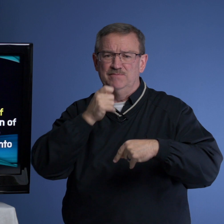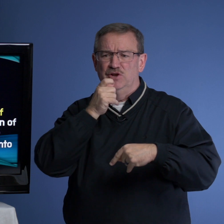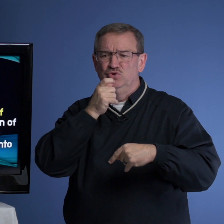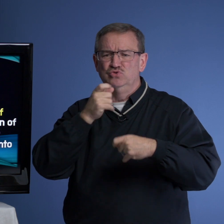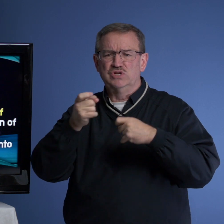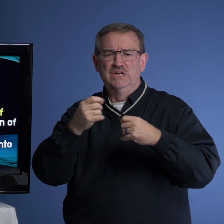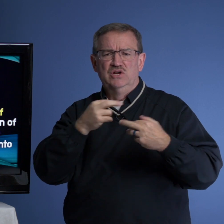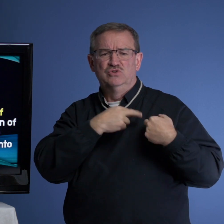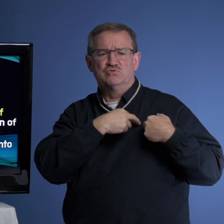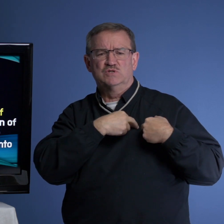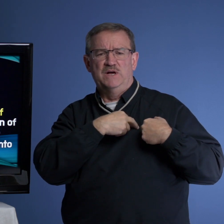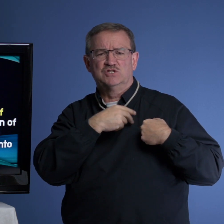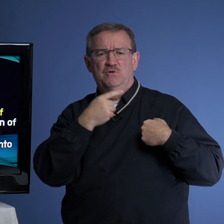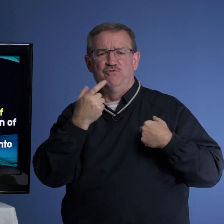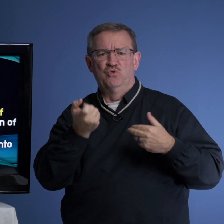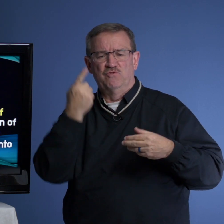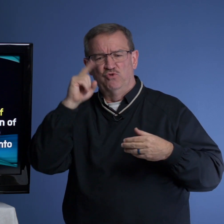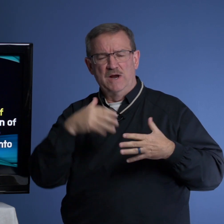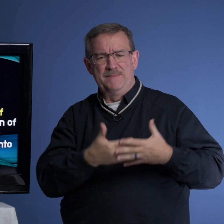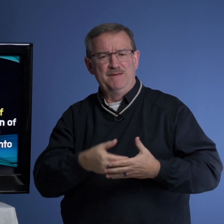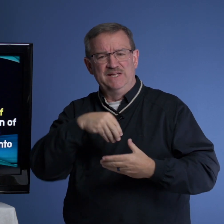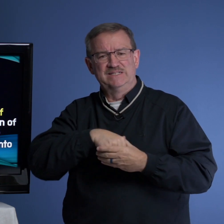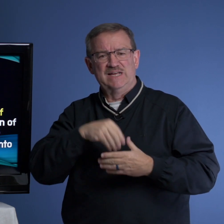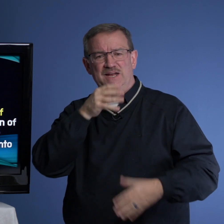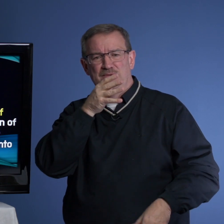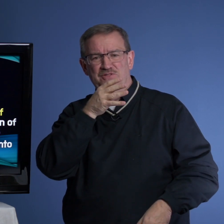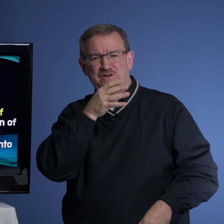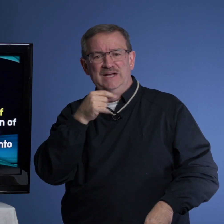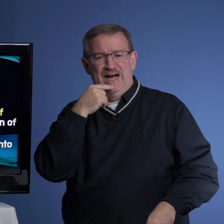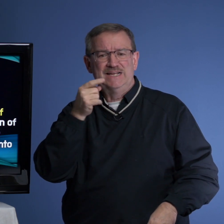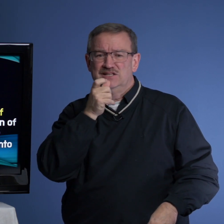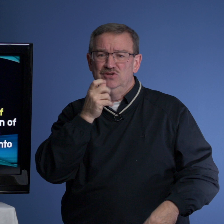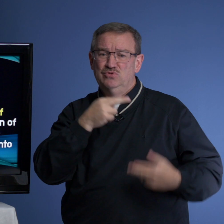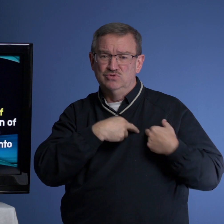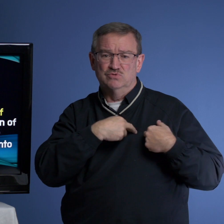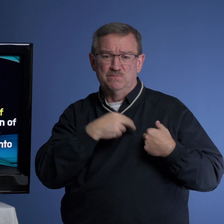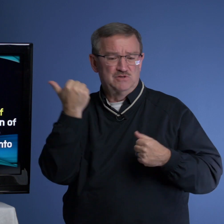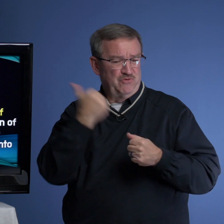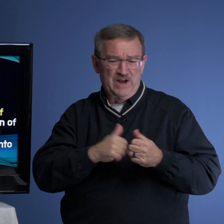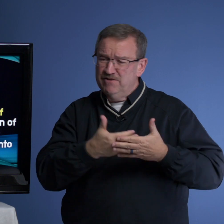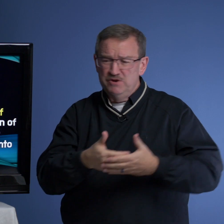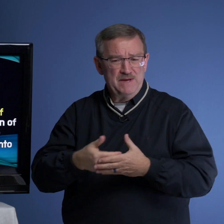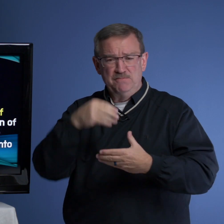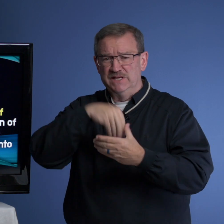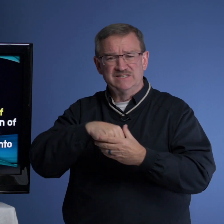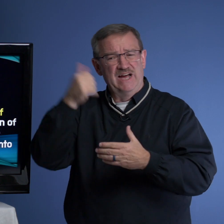about who's responsible for a baby inside a mother. I can tell you who's responsible for every baby inside